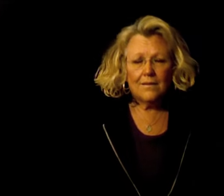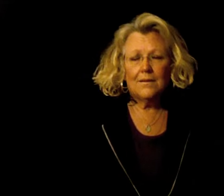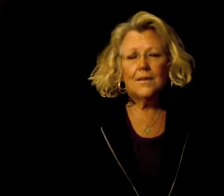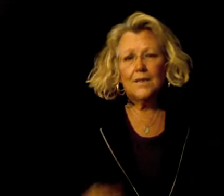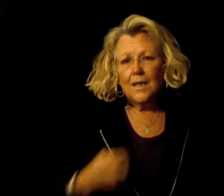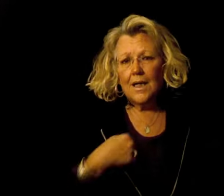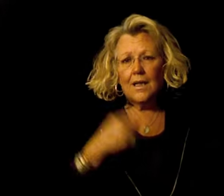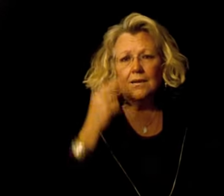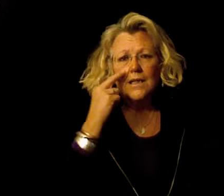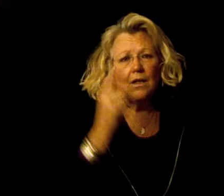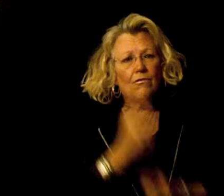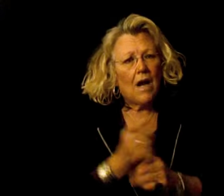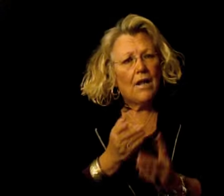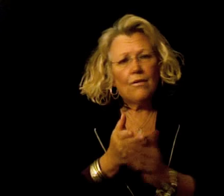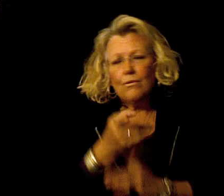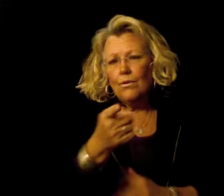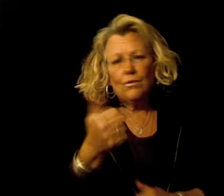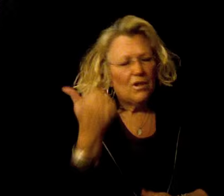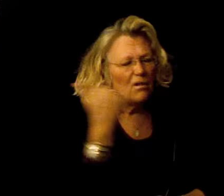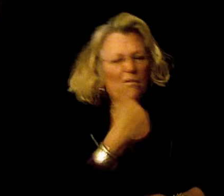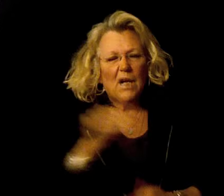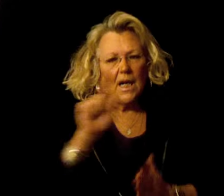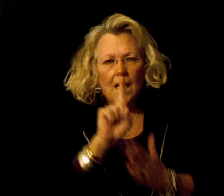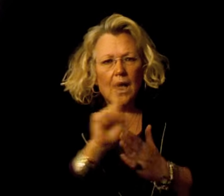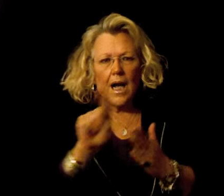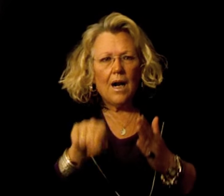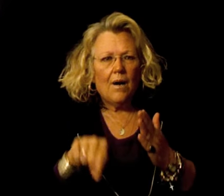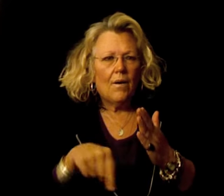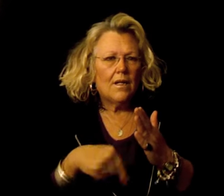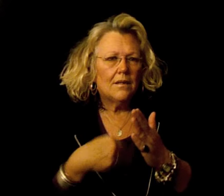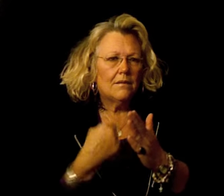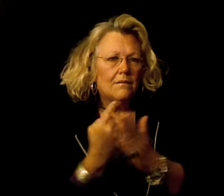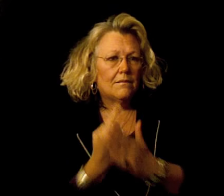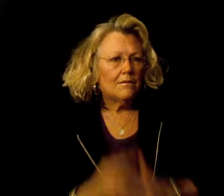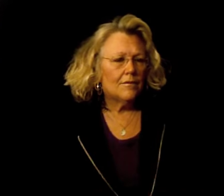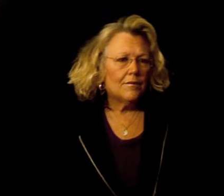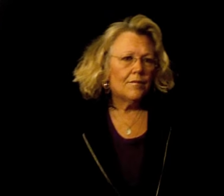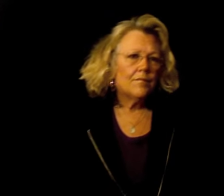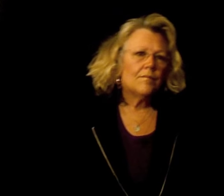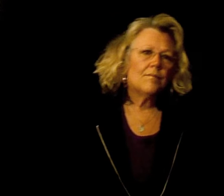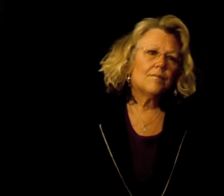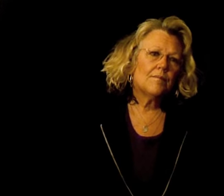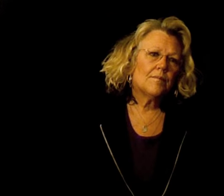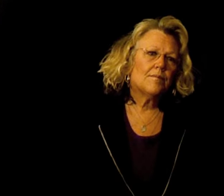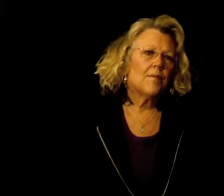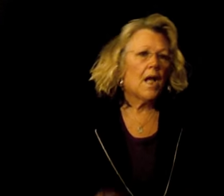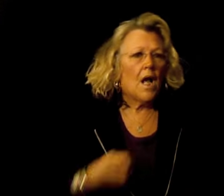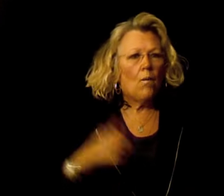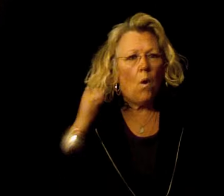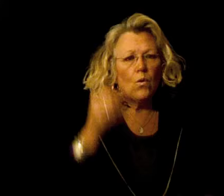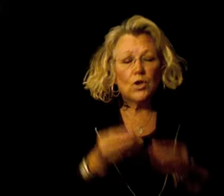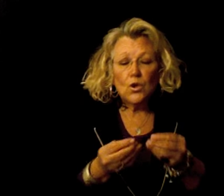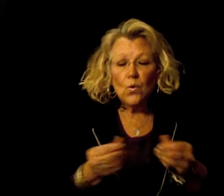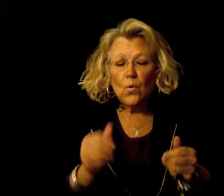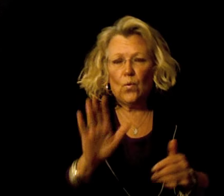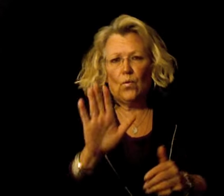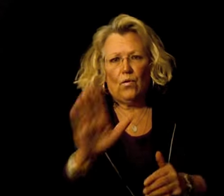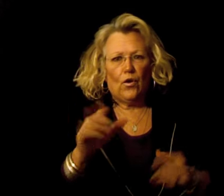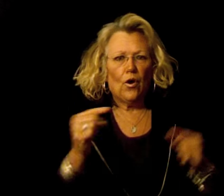See rise through you Anyhow I won't soothe your